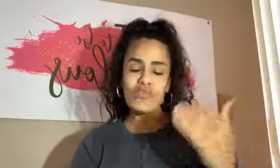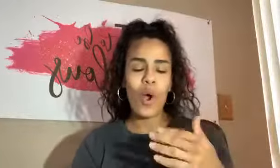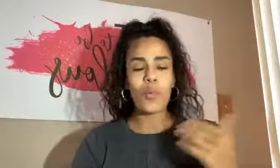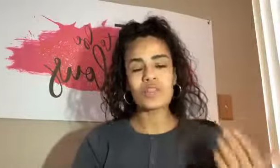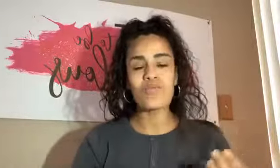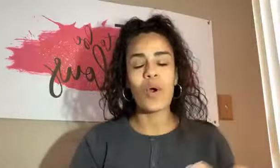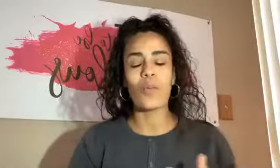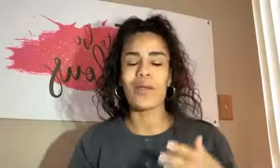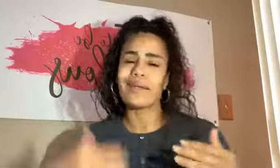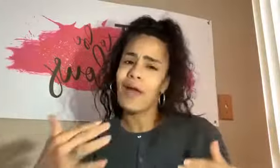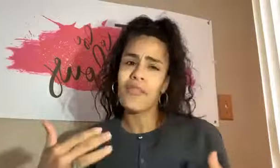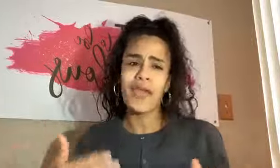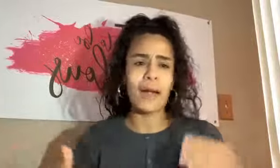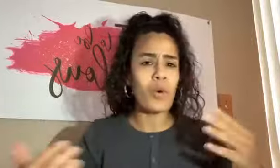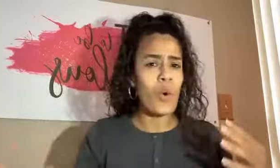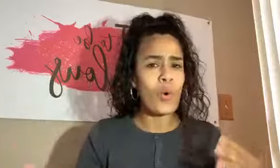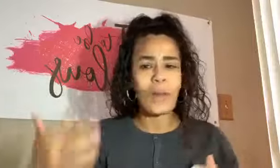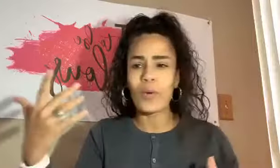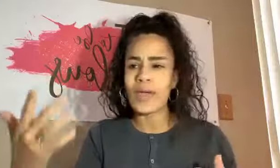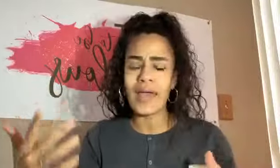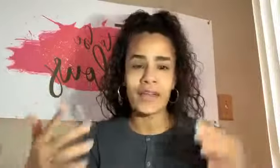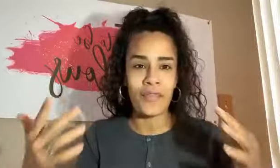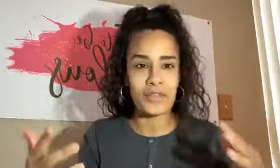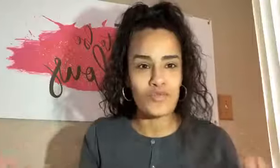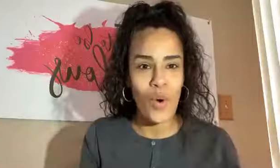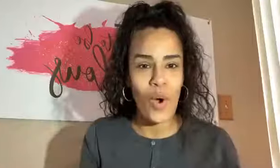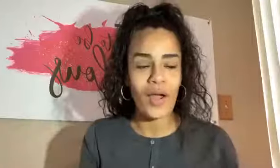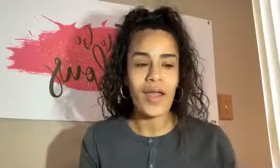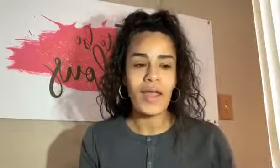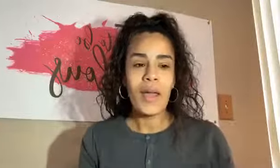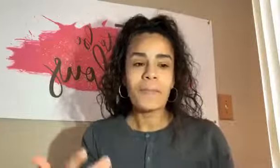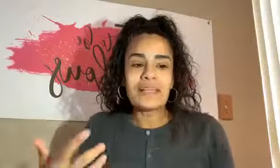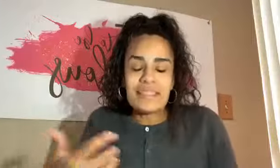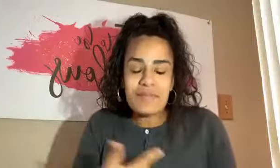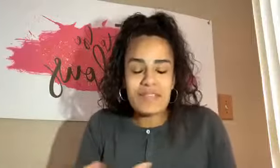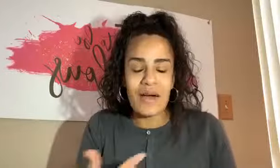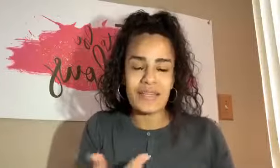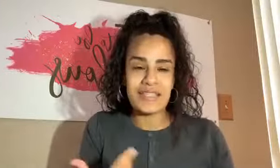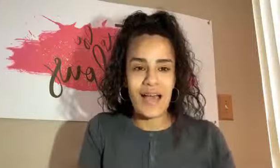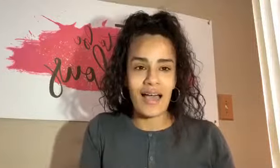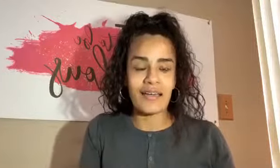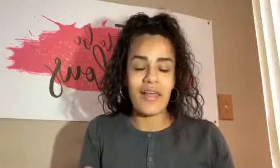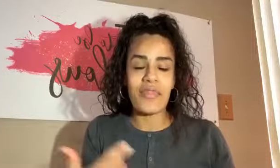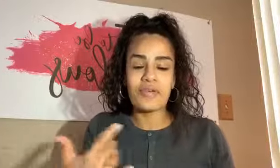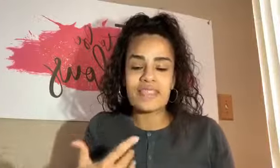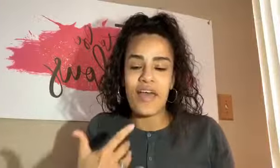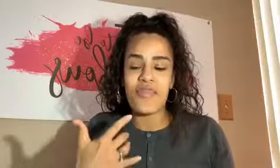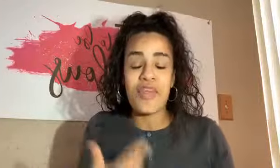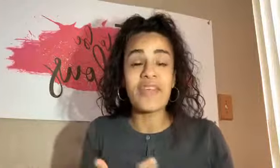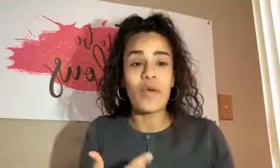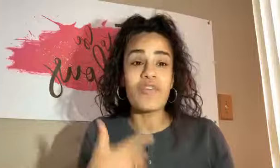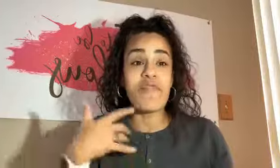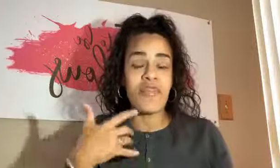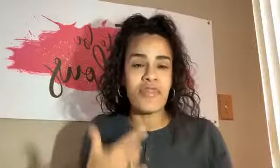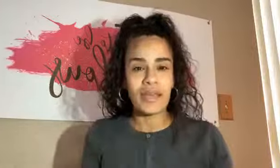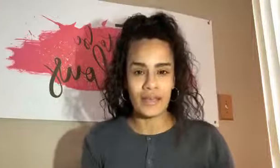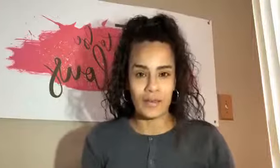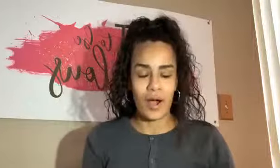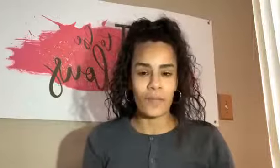what's wrong? What's wrong? And we're like, nothing. I'm cool. I'm okay. Nothing's wrong. But deep down inside, there's that thing that we've been thinking about